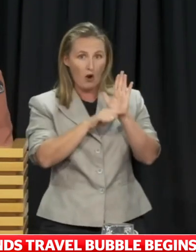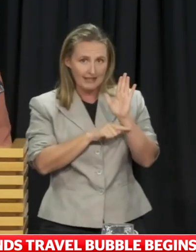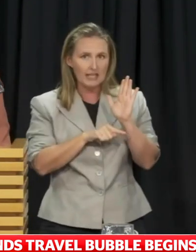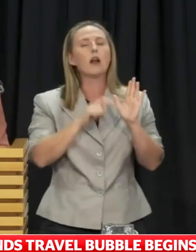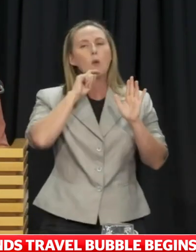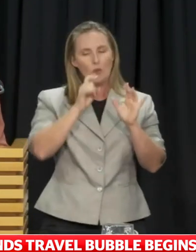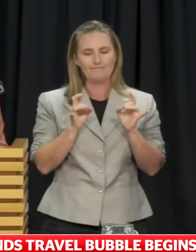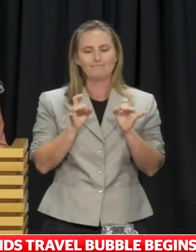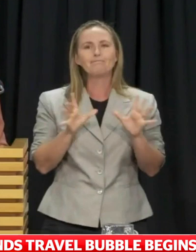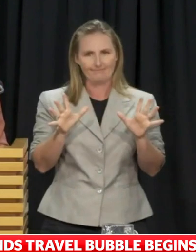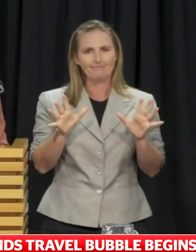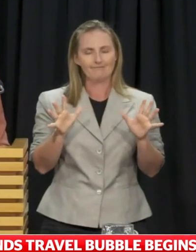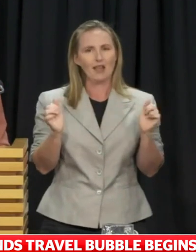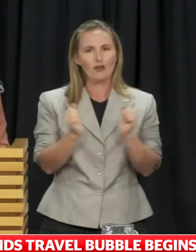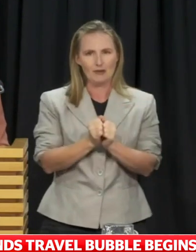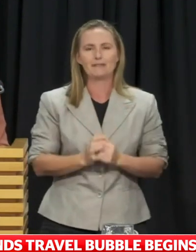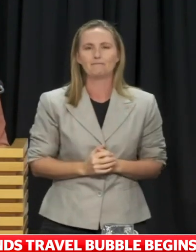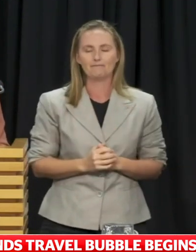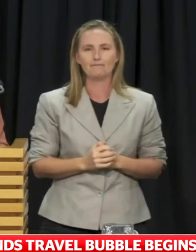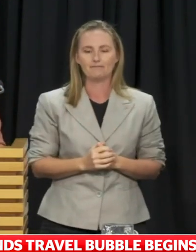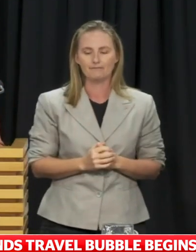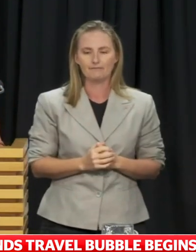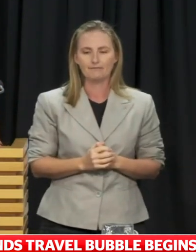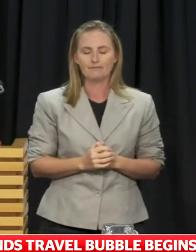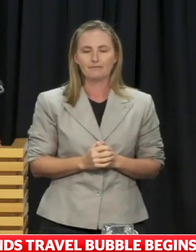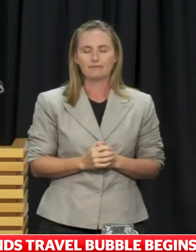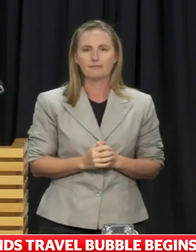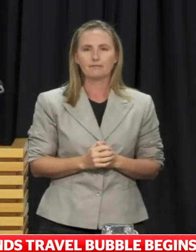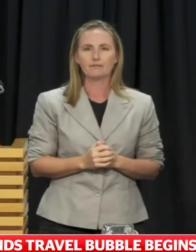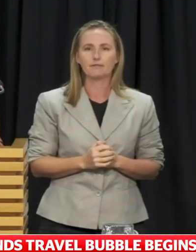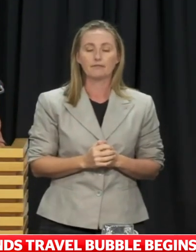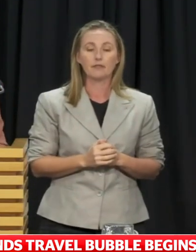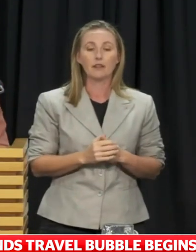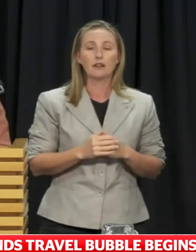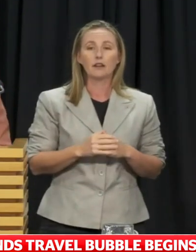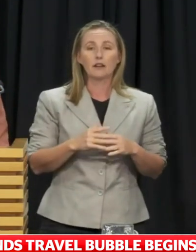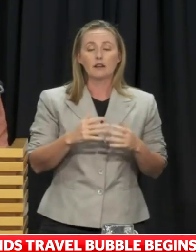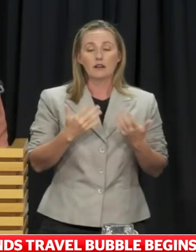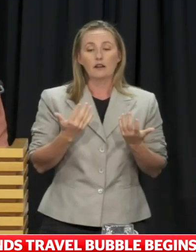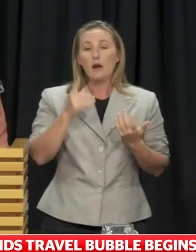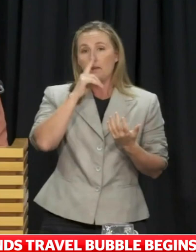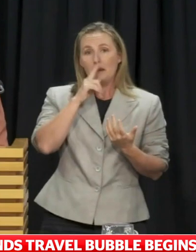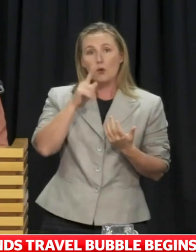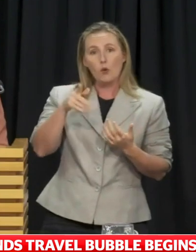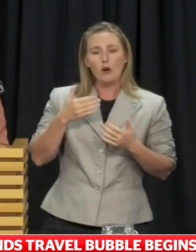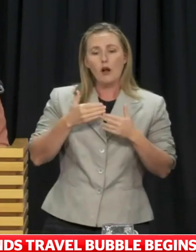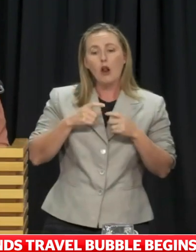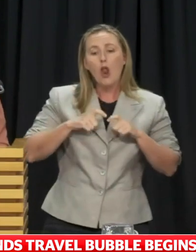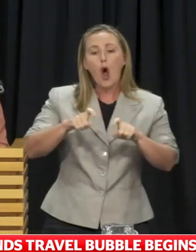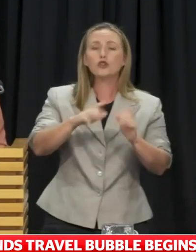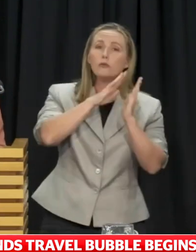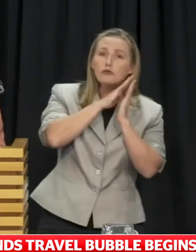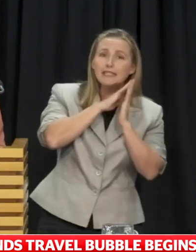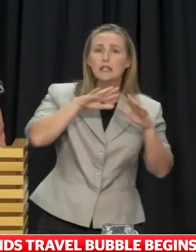this arrangement will come into effect. Long-term residents and critical workers have, of course, been able to travel quarantine-free